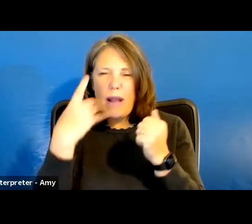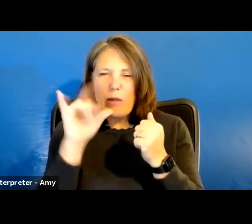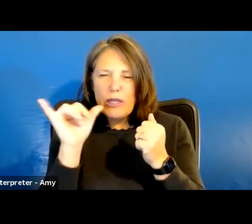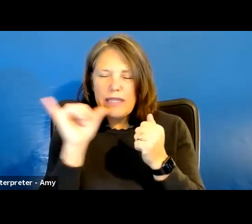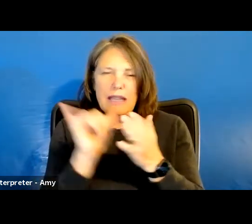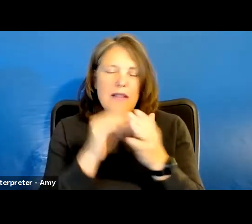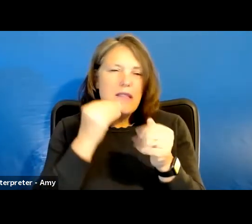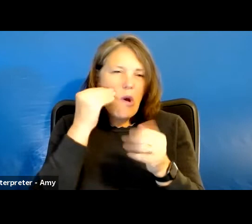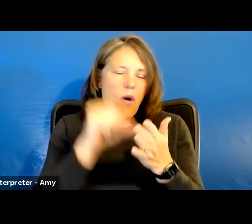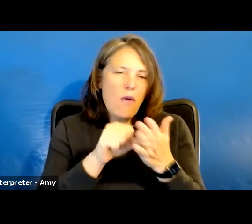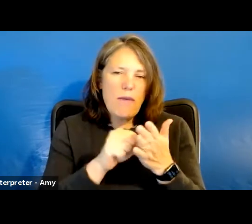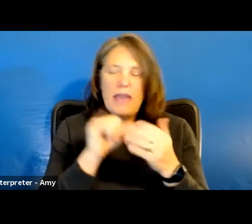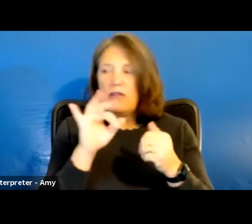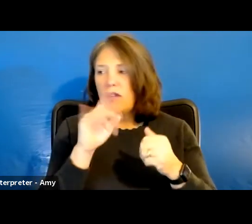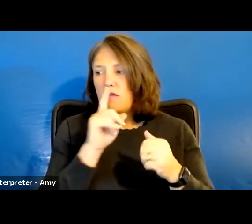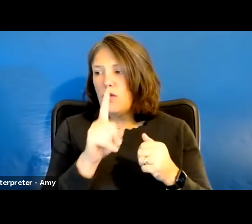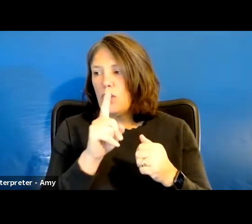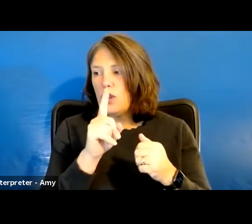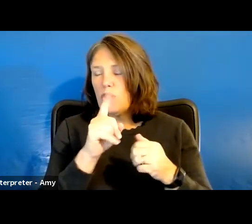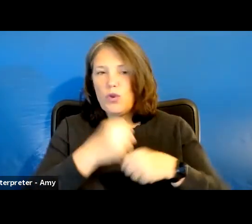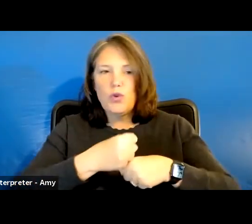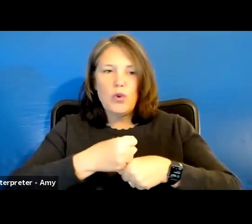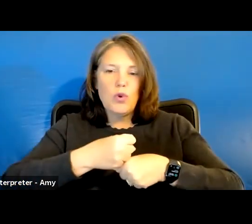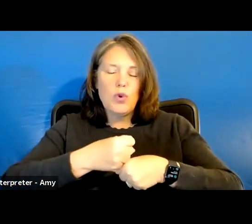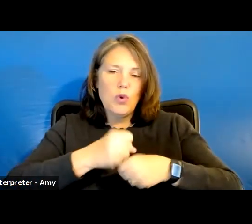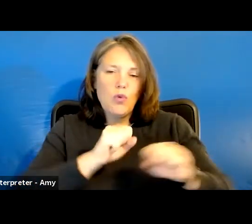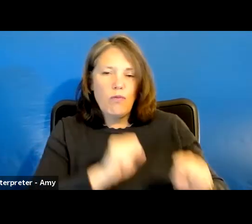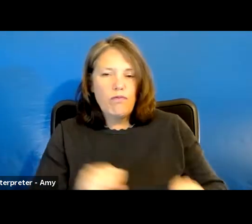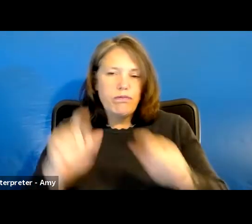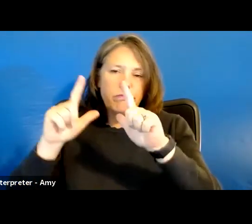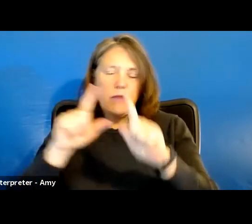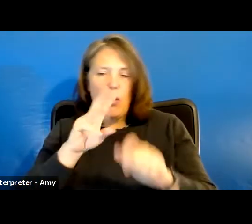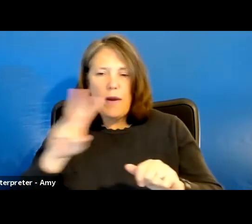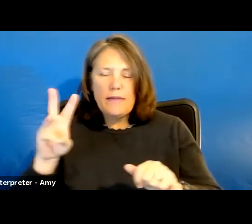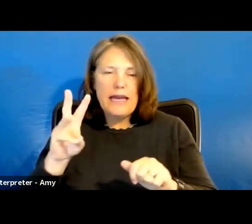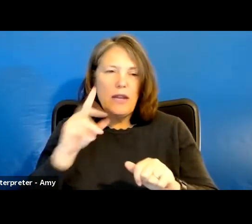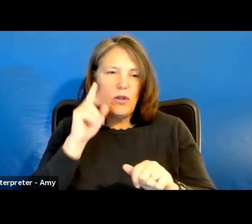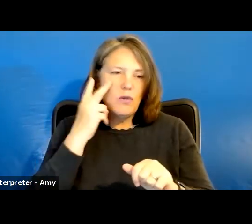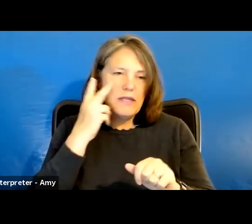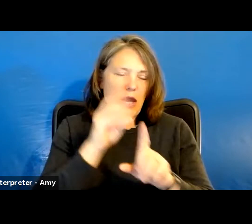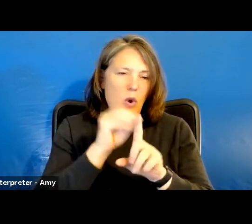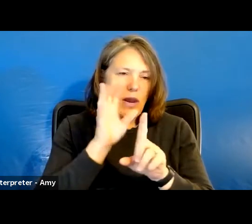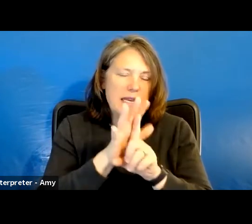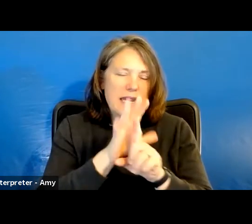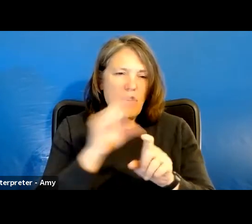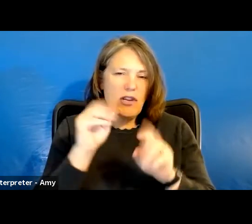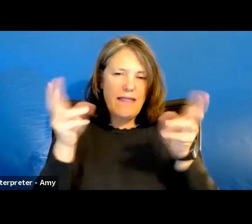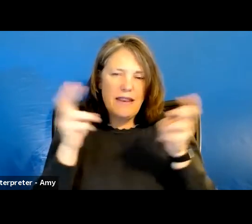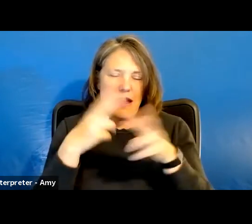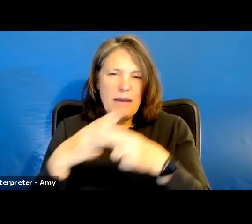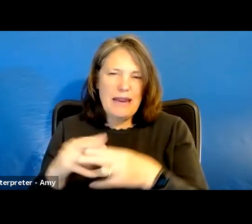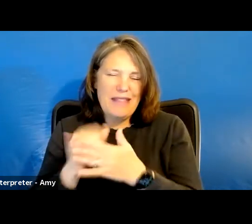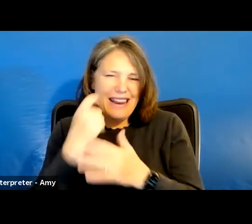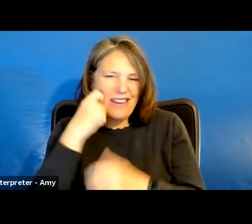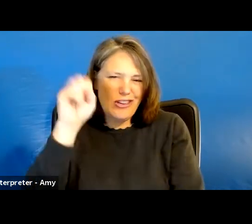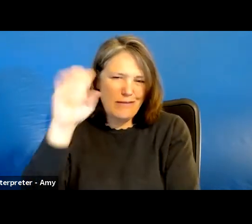is the homepage. If you were to log into the website, you'll see here again, it has the orientation and just the topic names that I just